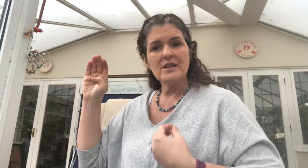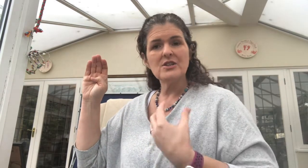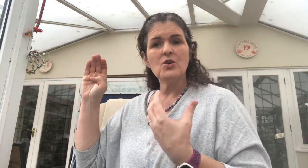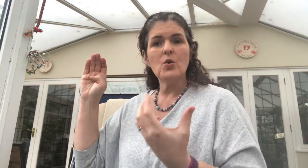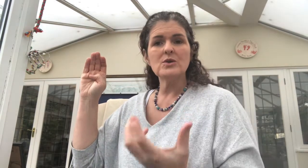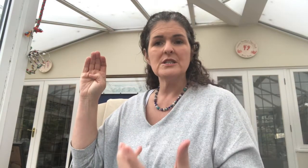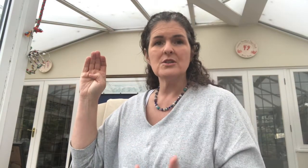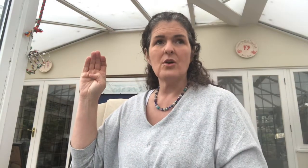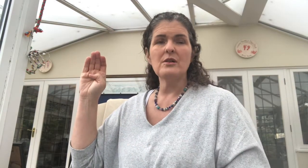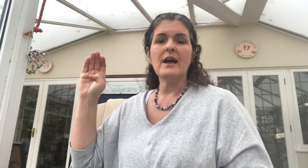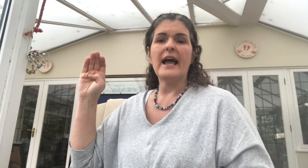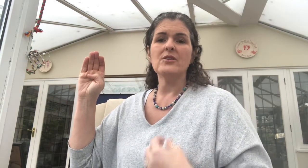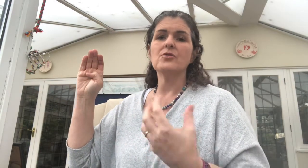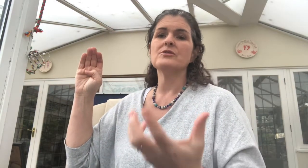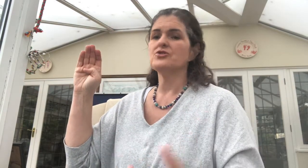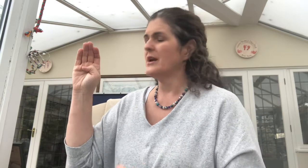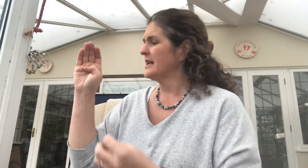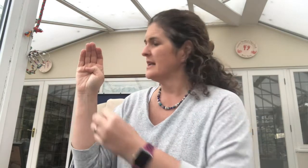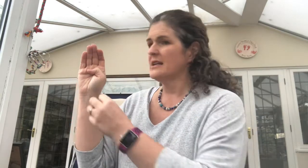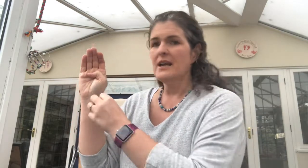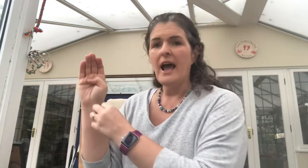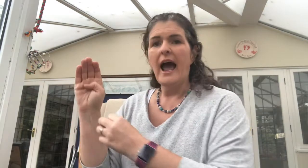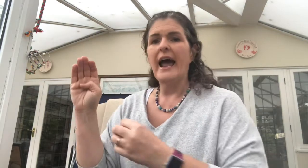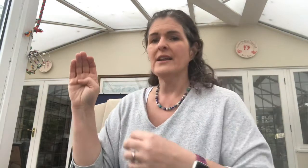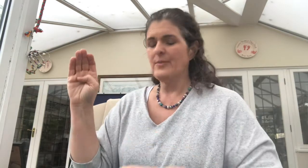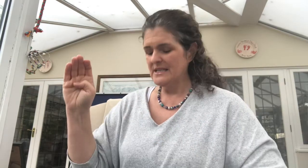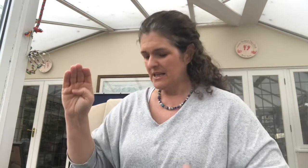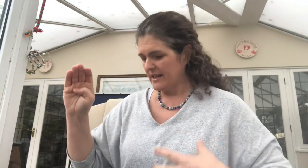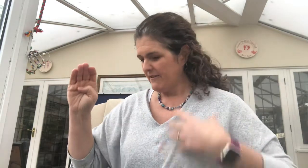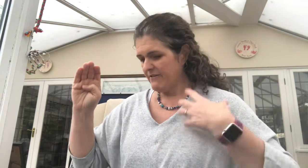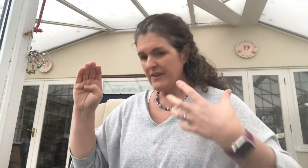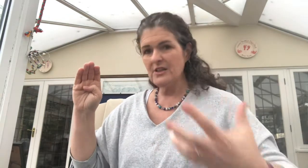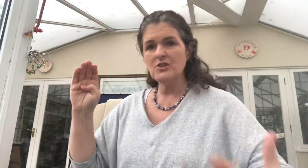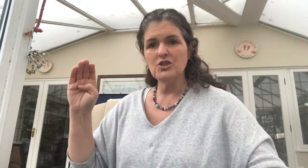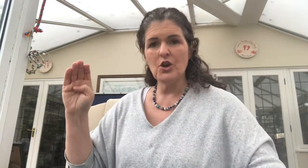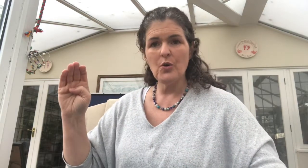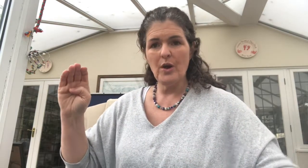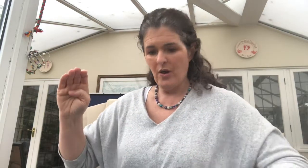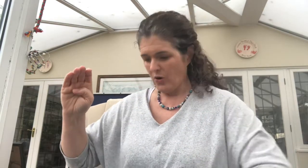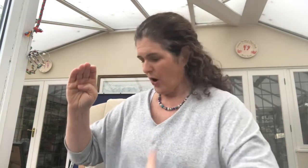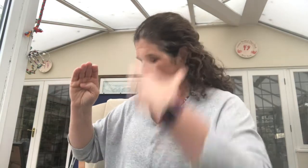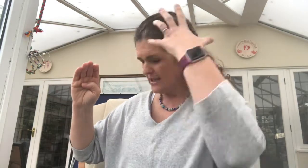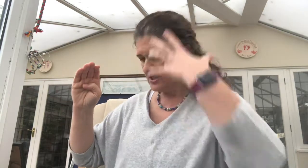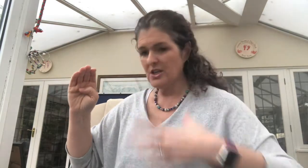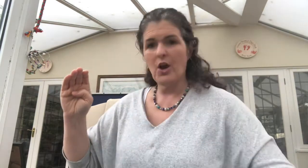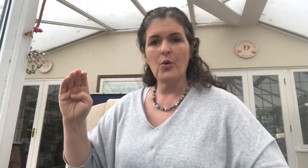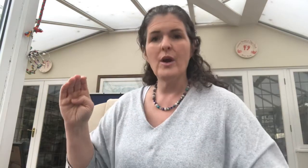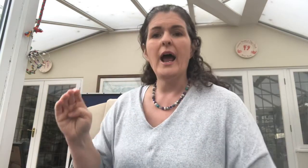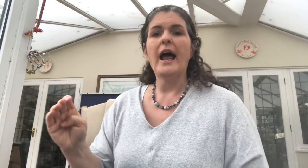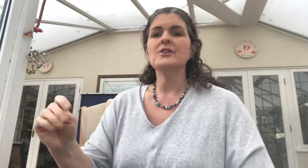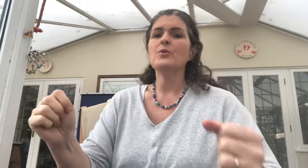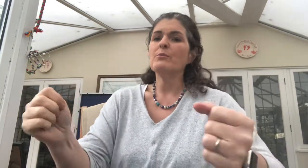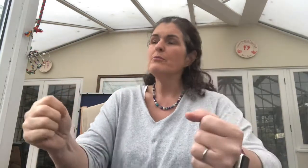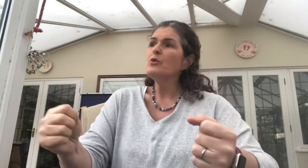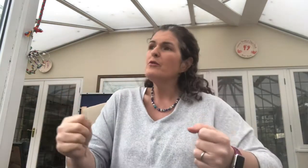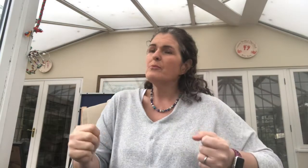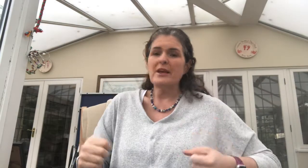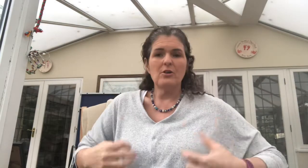cortisol and noradrenaline and it basically fills you, your head to toe, and it will move, make your